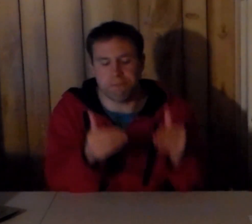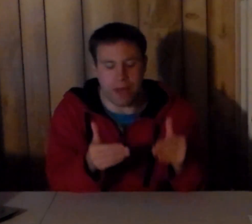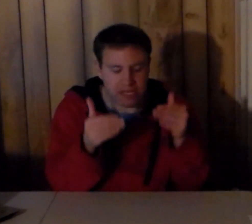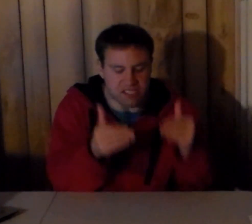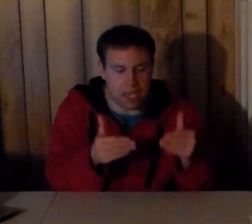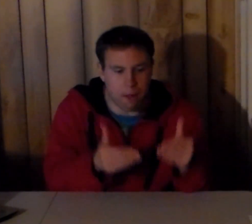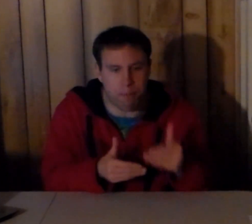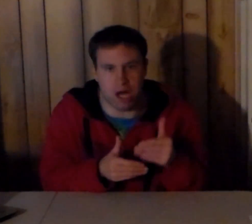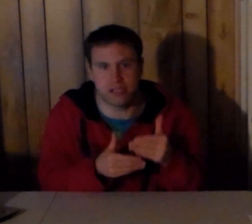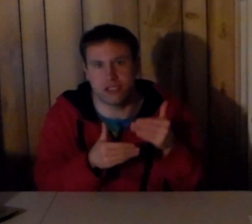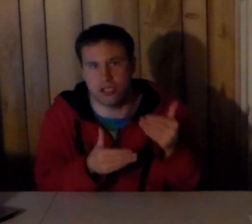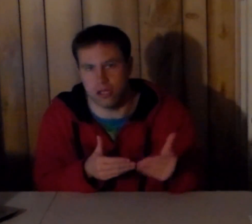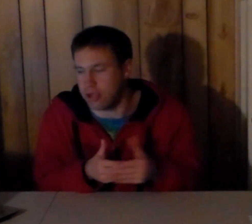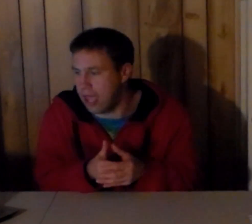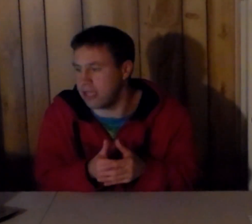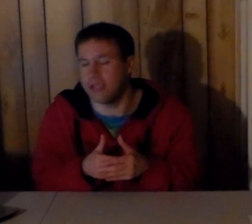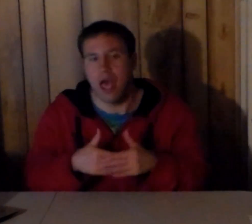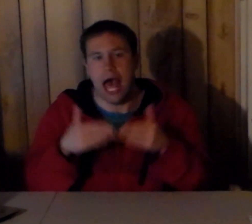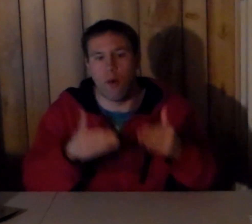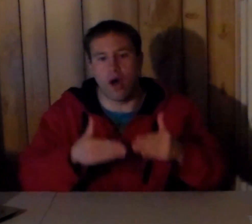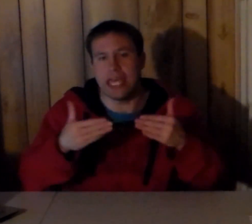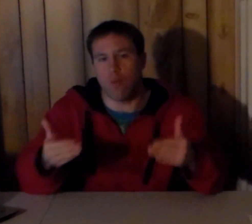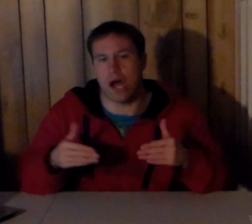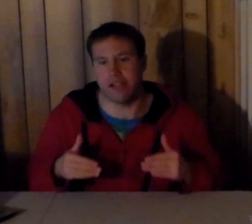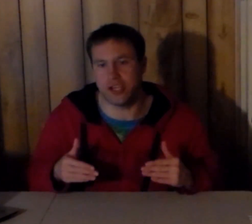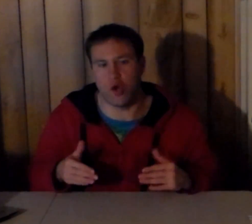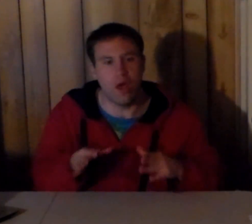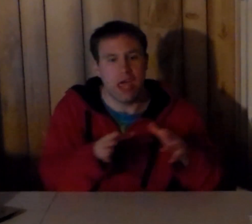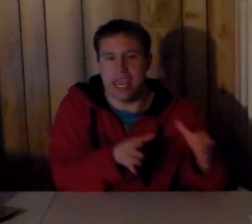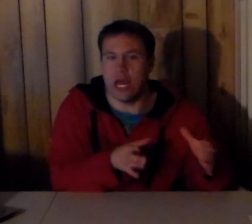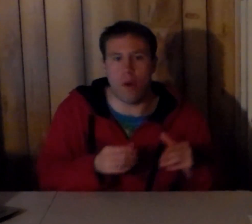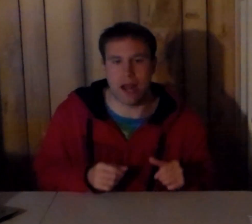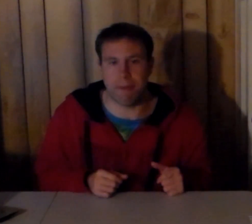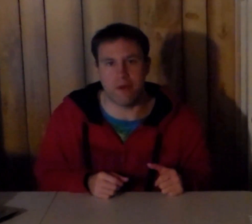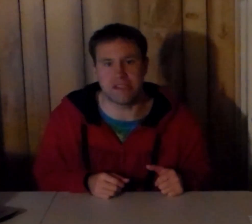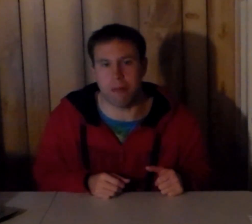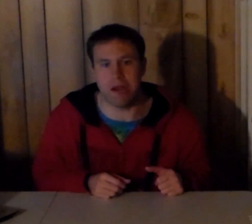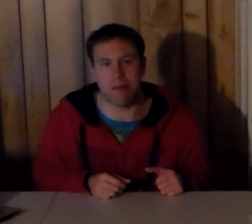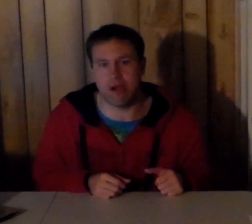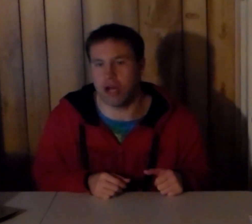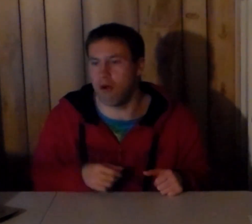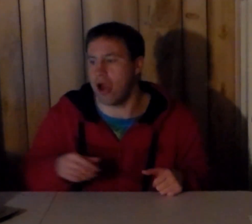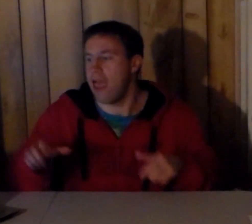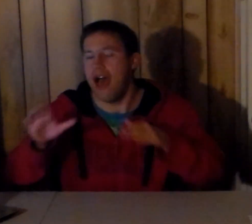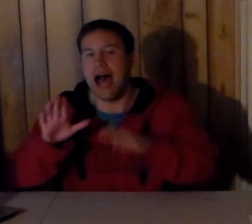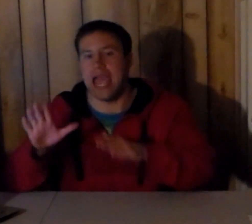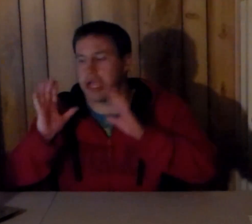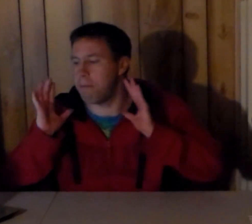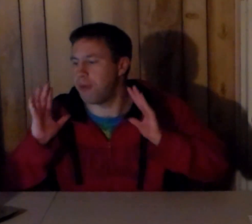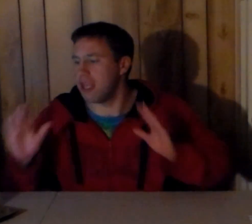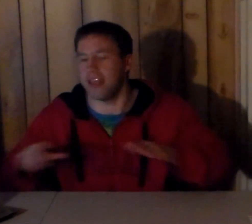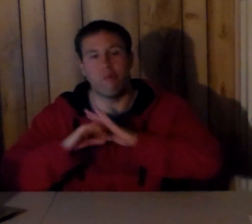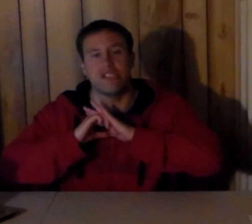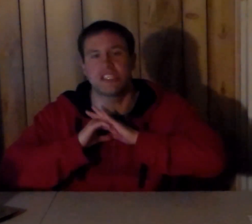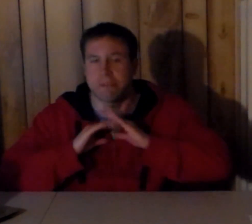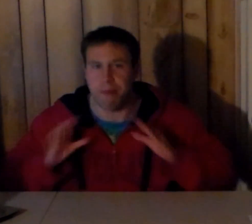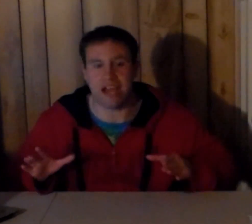respect cm punk's things and what you want to do he don't want to be with wwe no more i completely respect